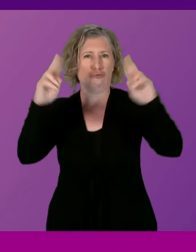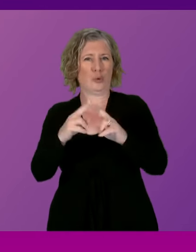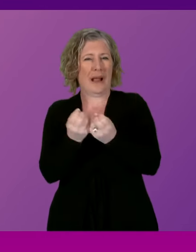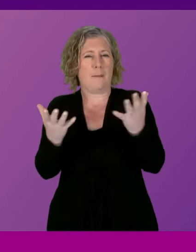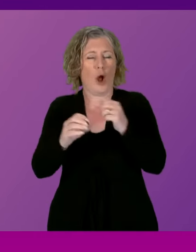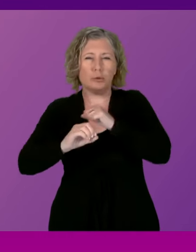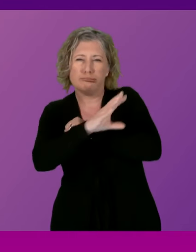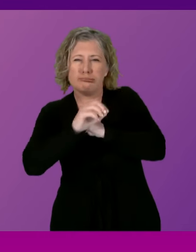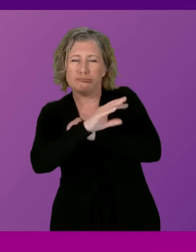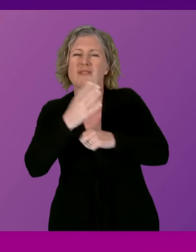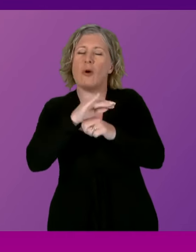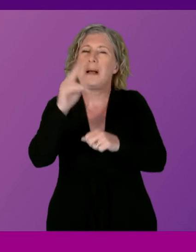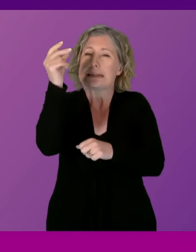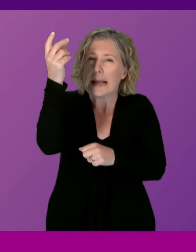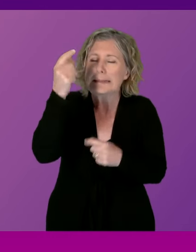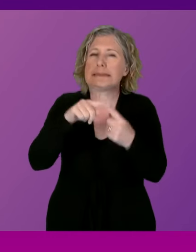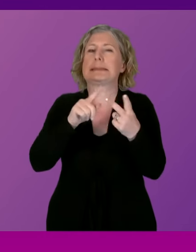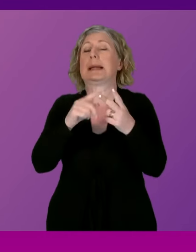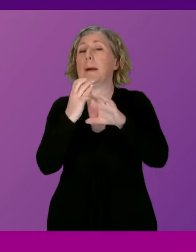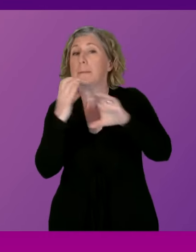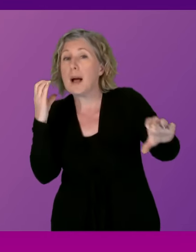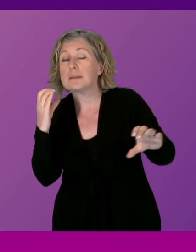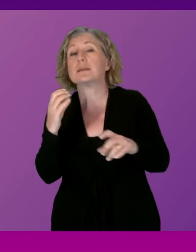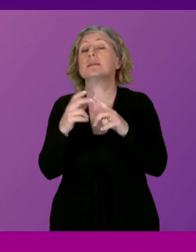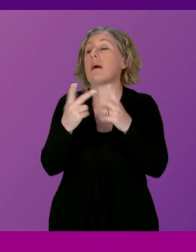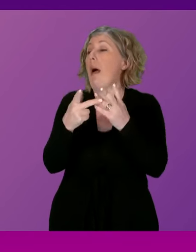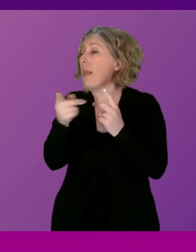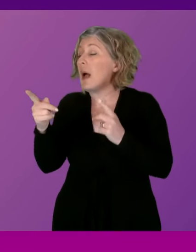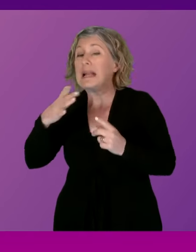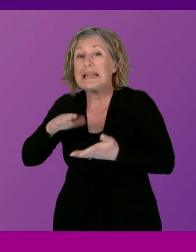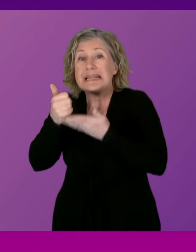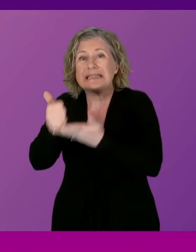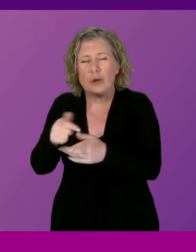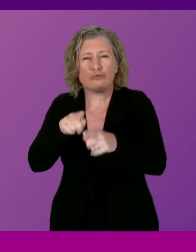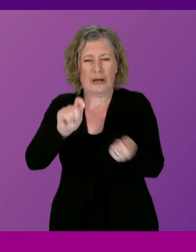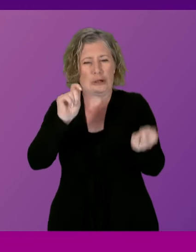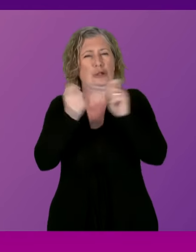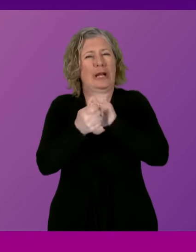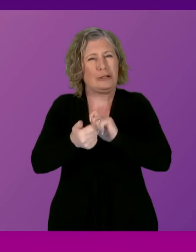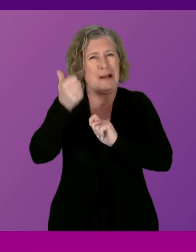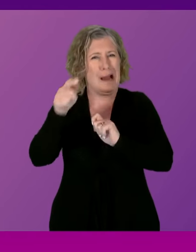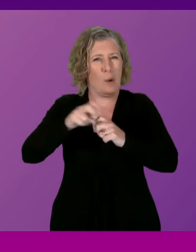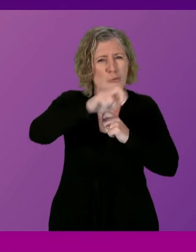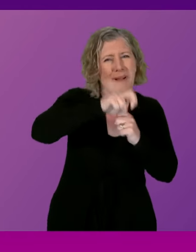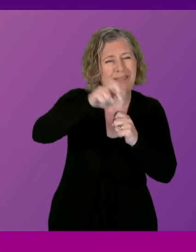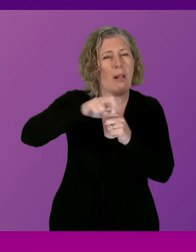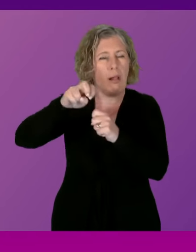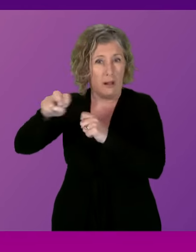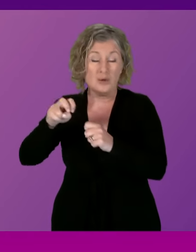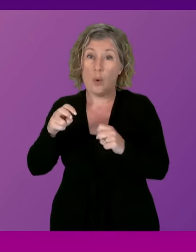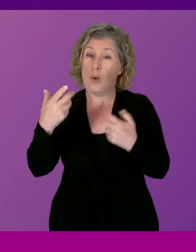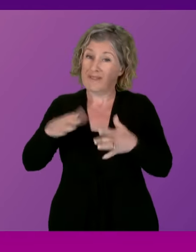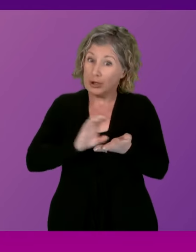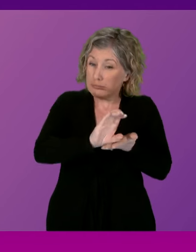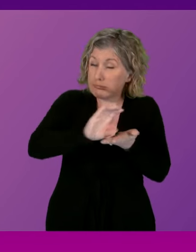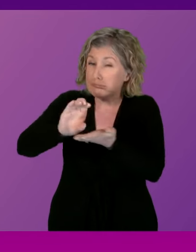and supported those who are most in need of assistance to switch to less polluting and sustainable means of travel. Over £10 million has been